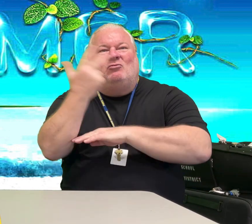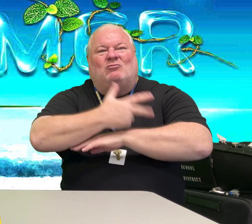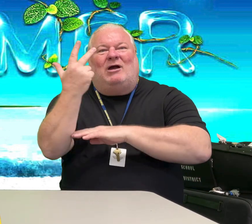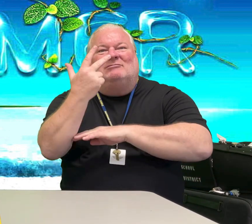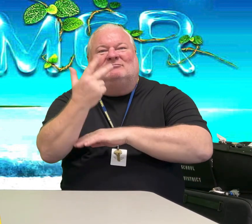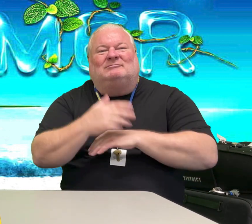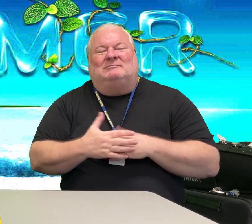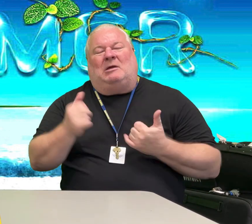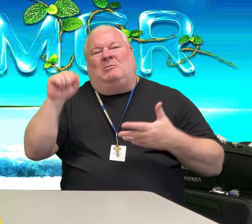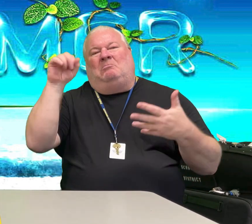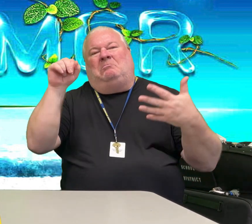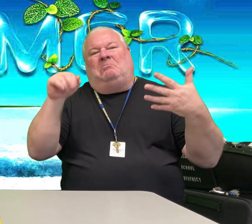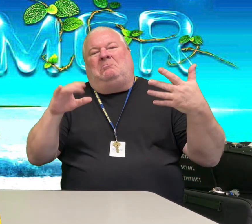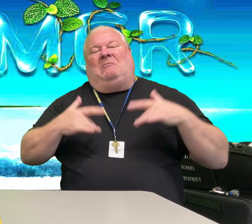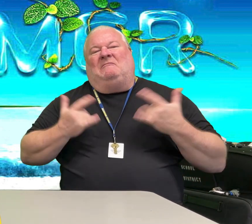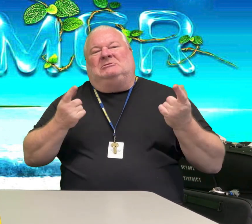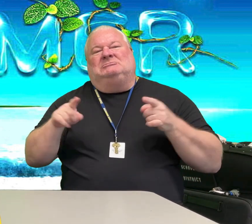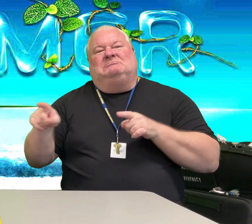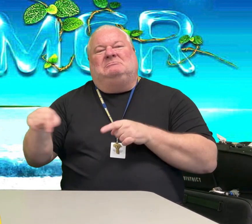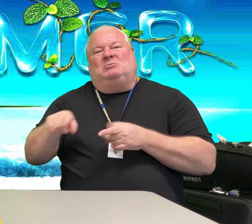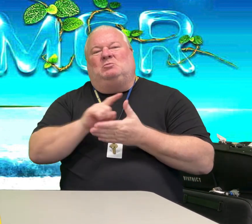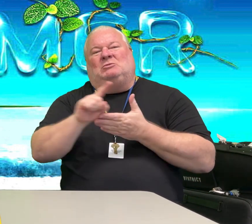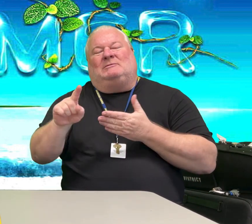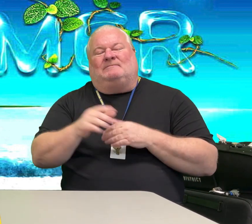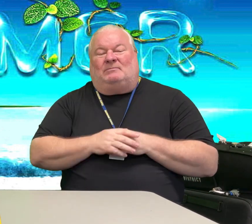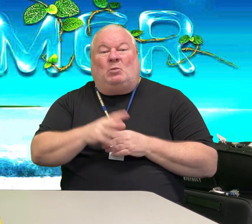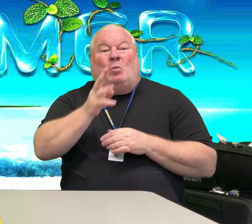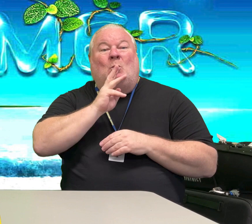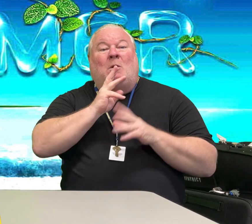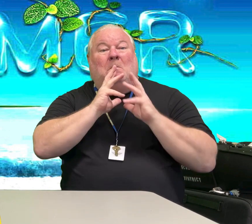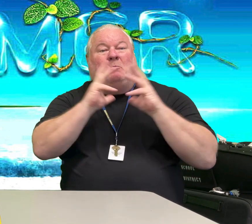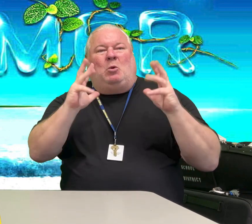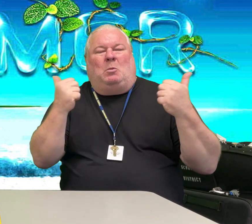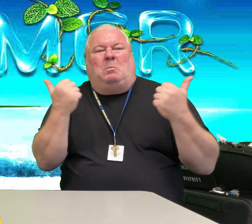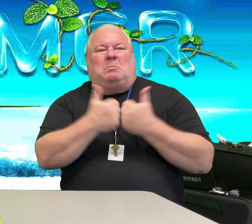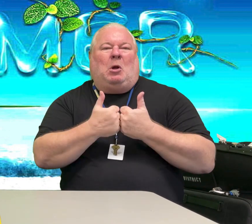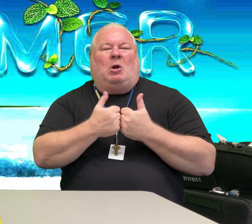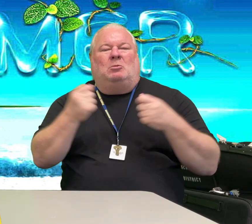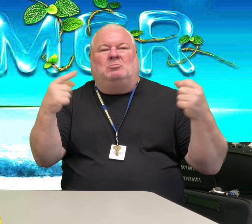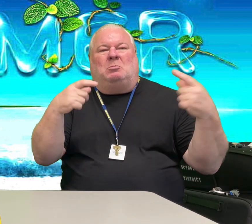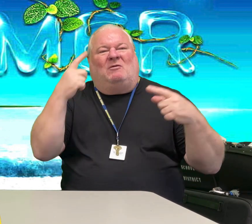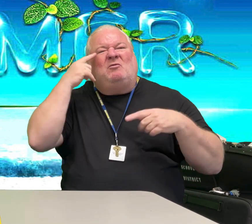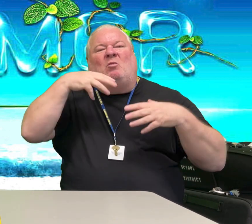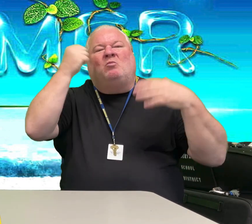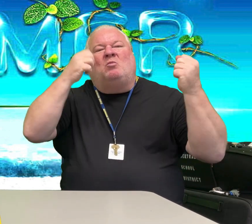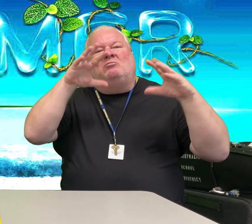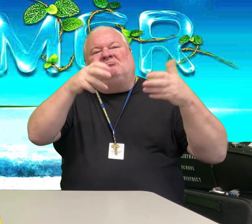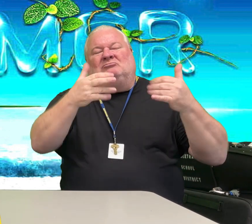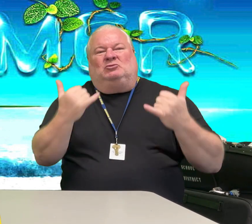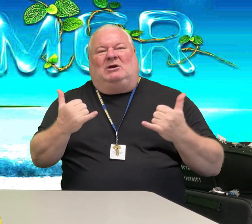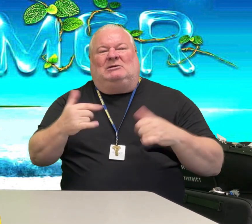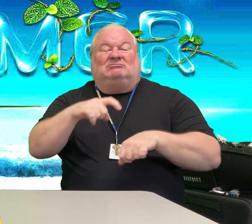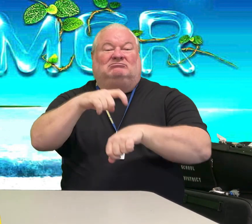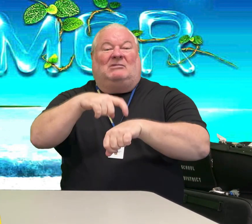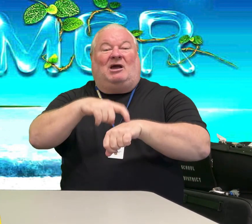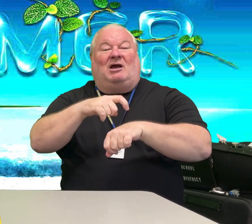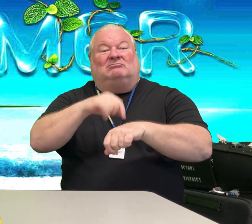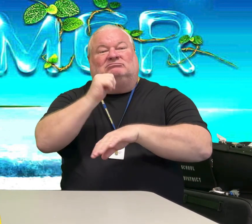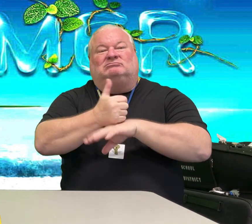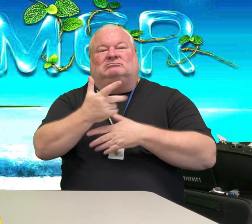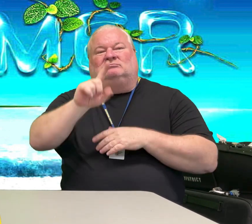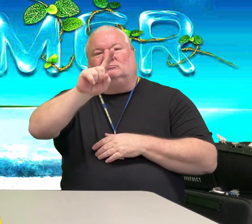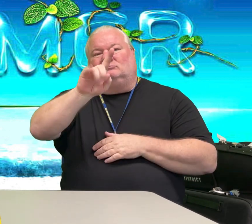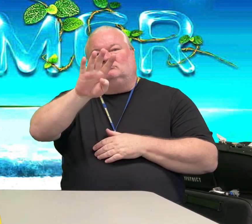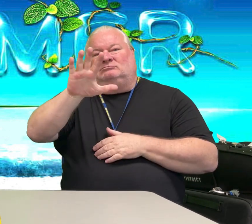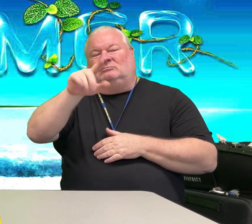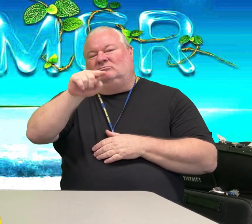Here are your current events. Water balloon games are today for the upper graders. Your scheduled time is